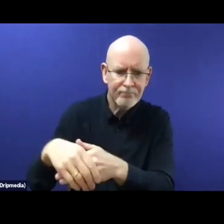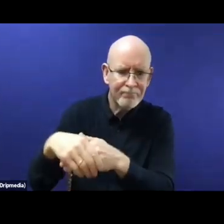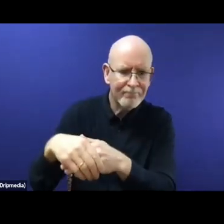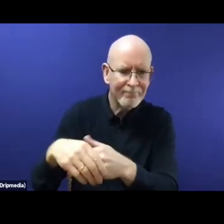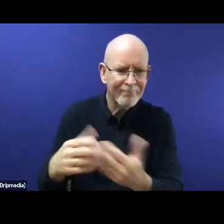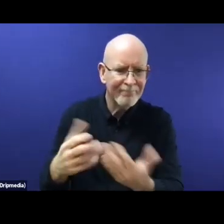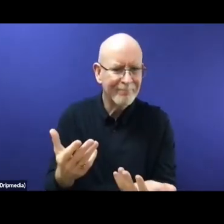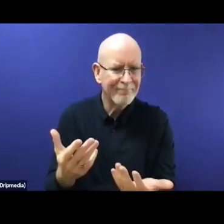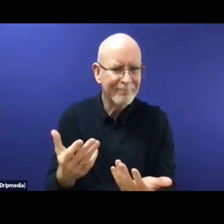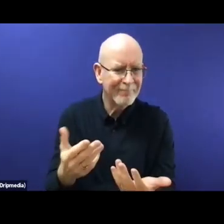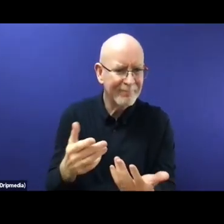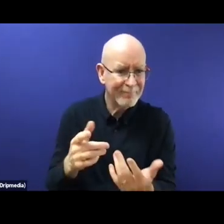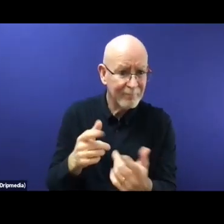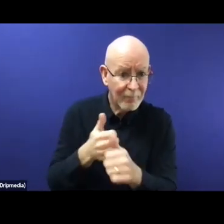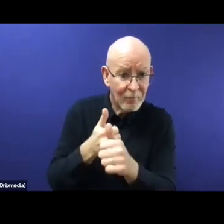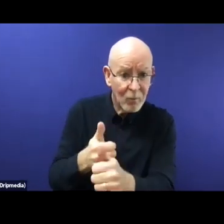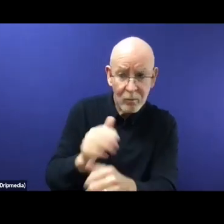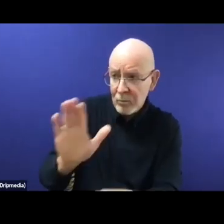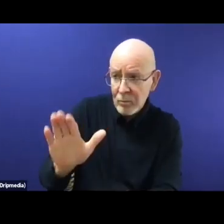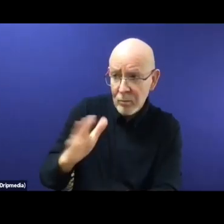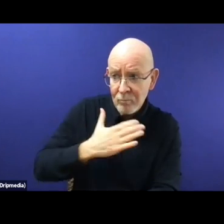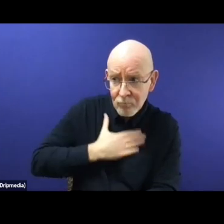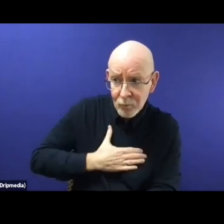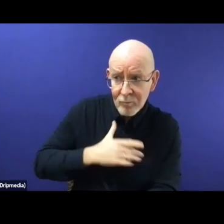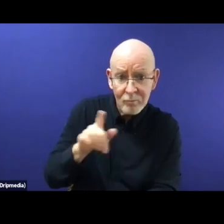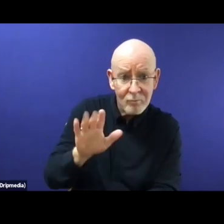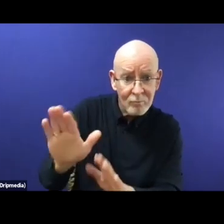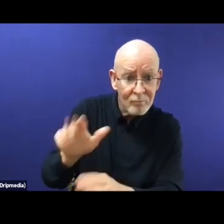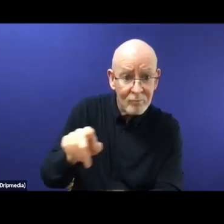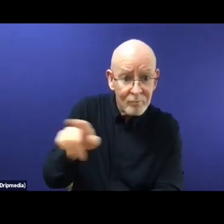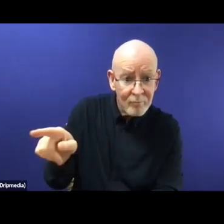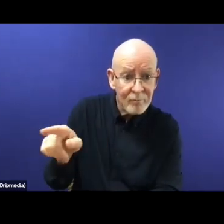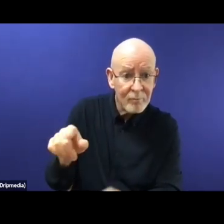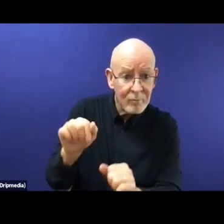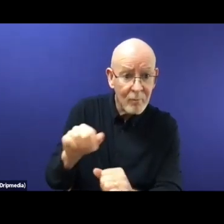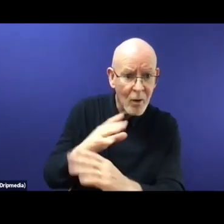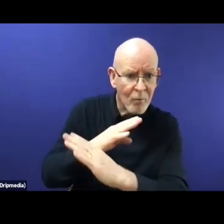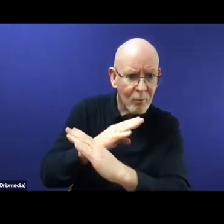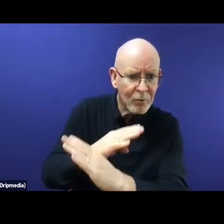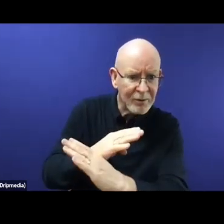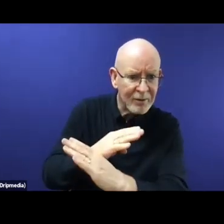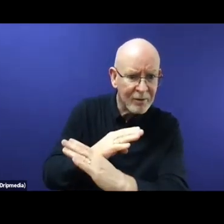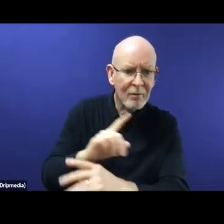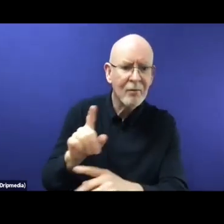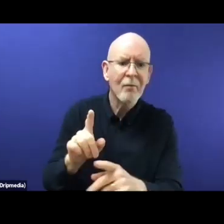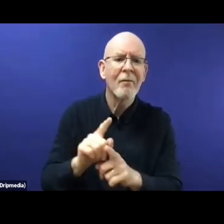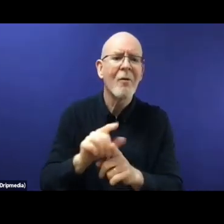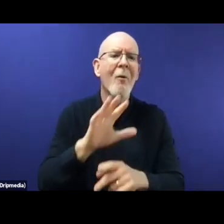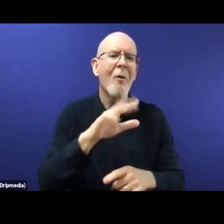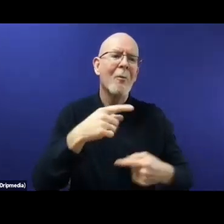not just reserved, but how can we make sure that the refugees